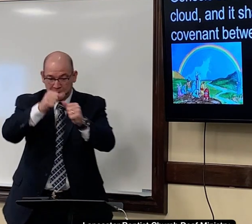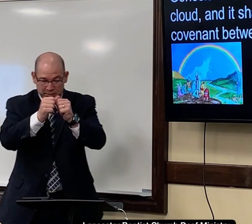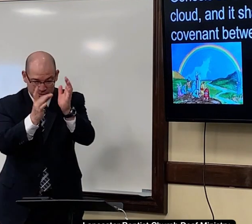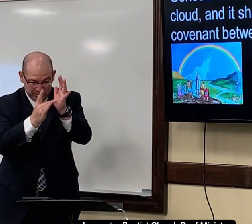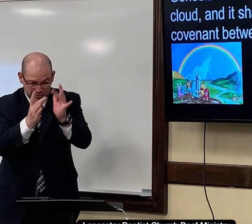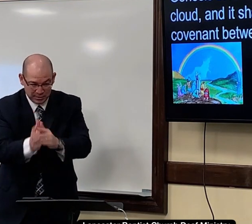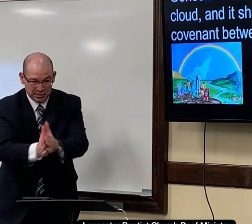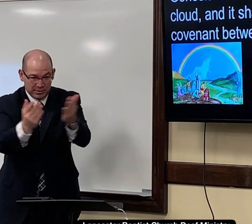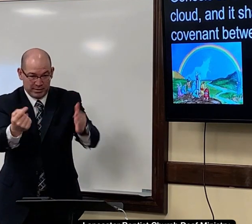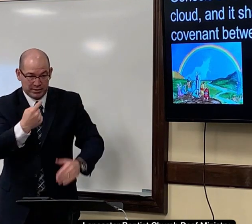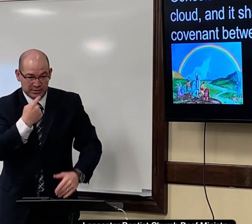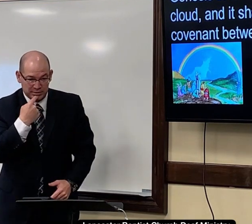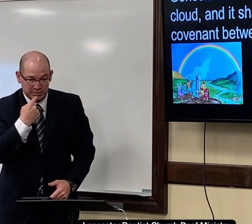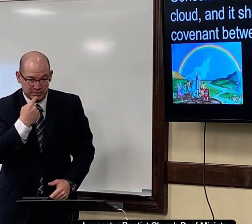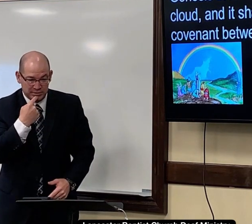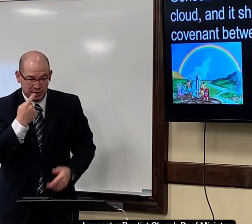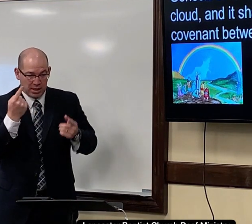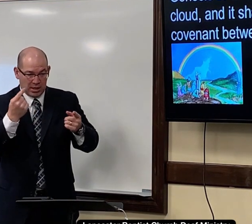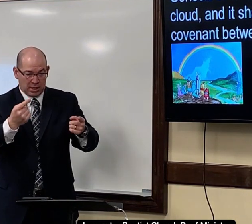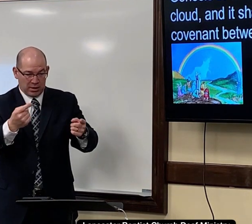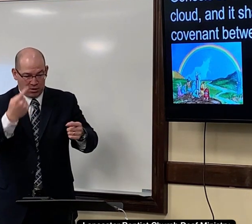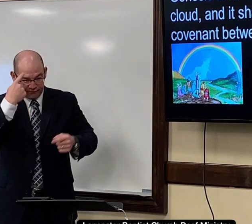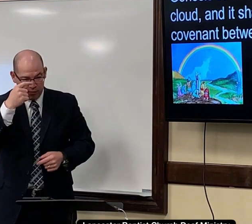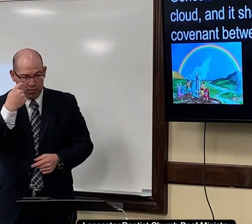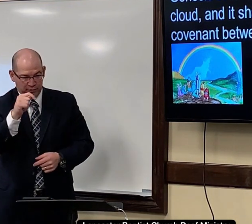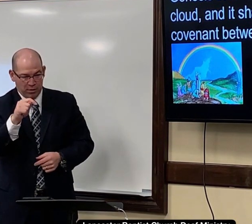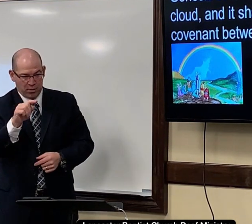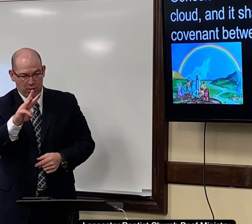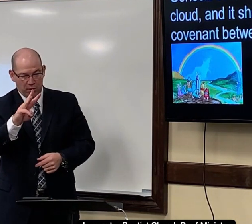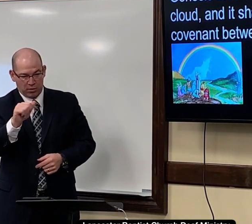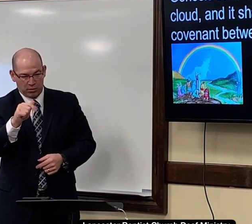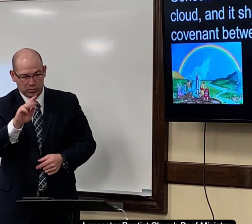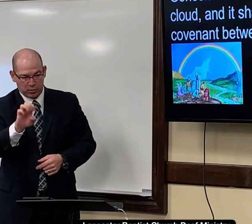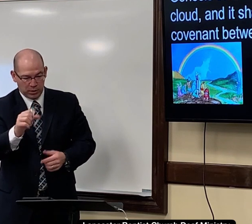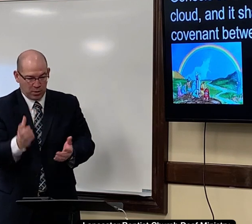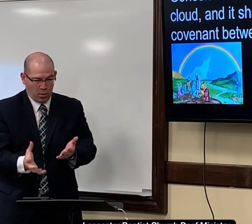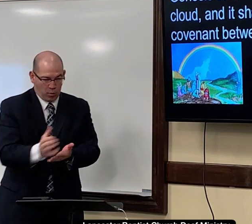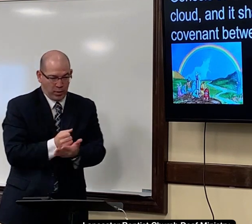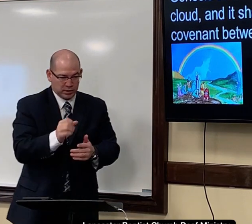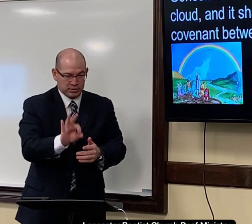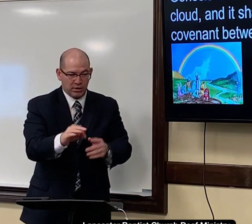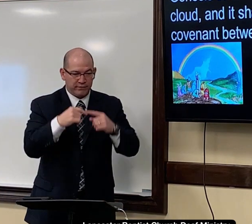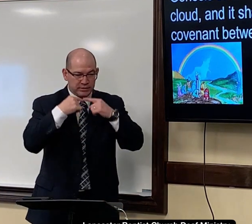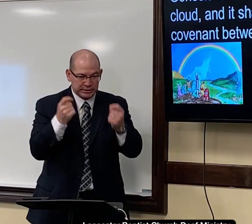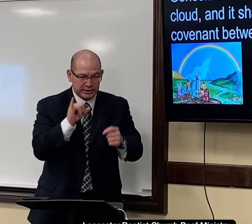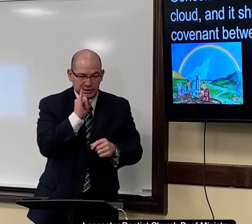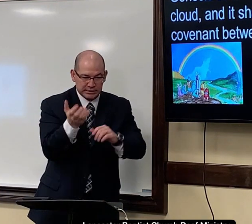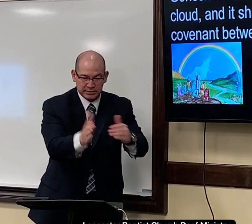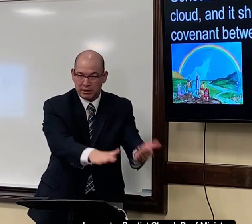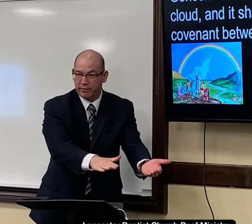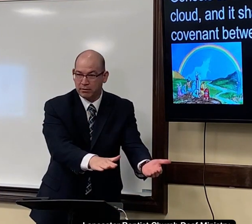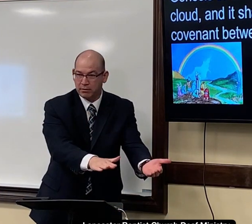so remember the bible says for the wages of sin is death